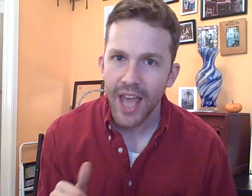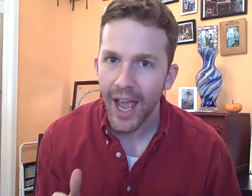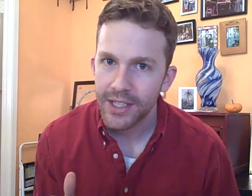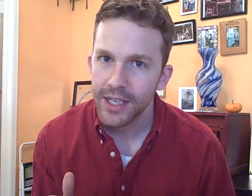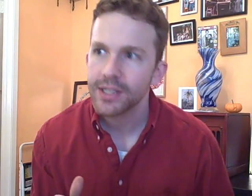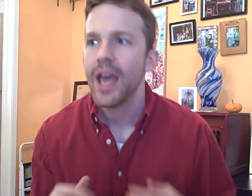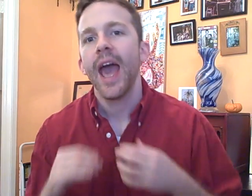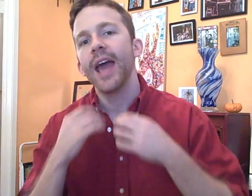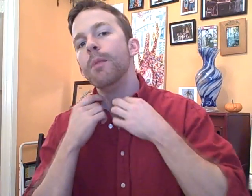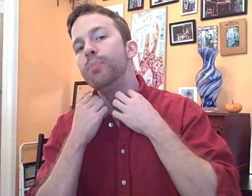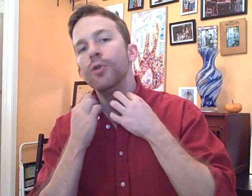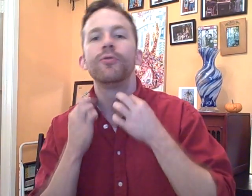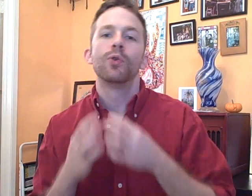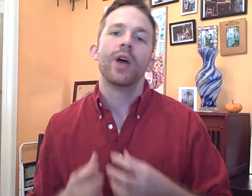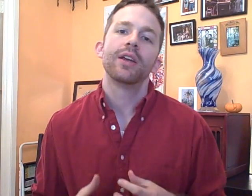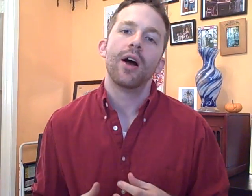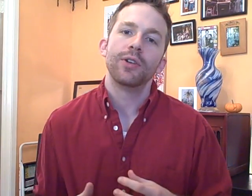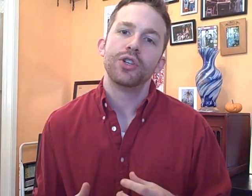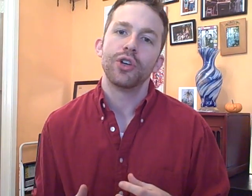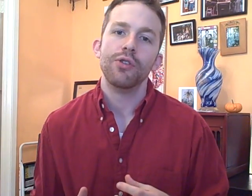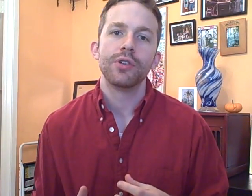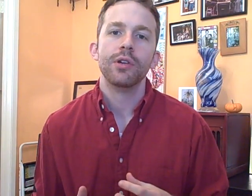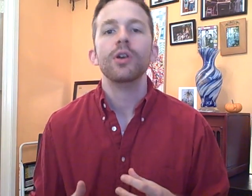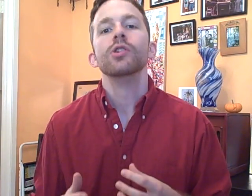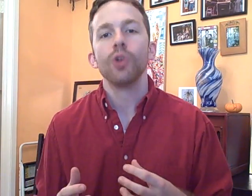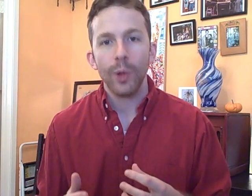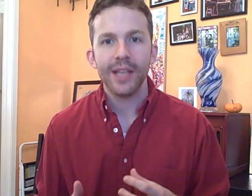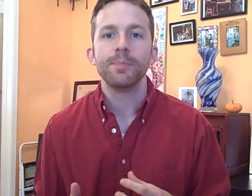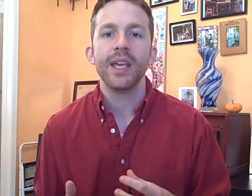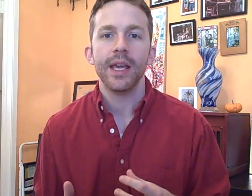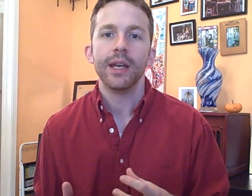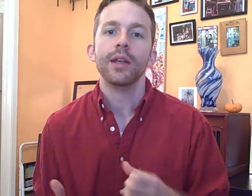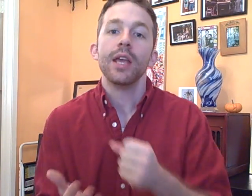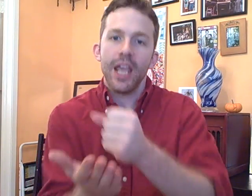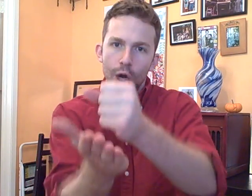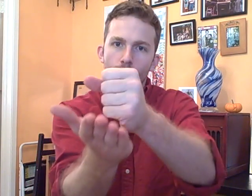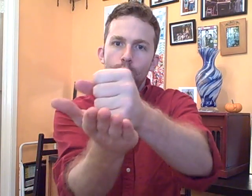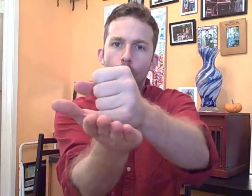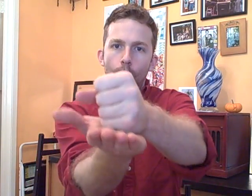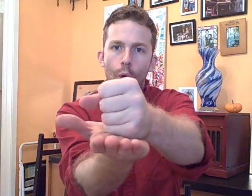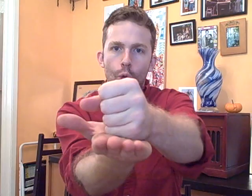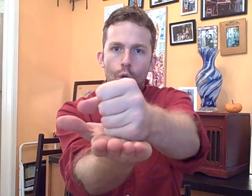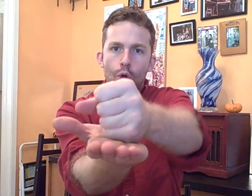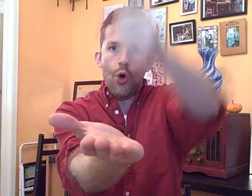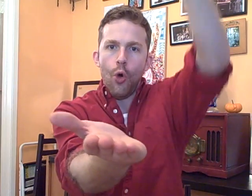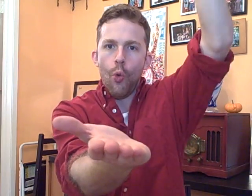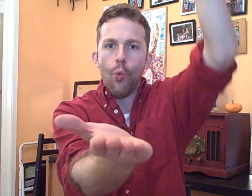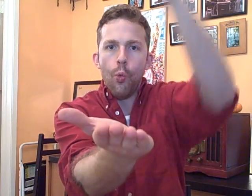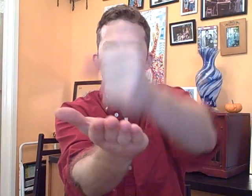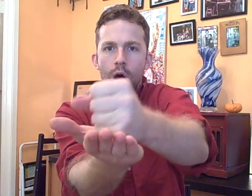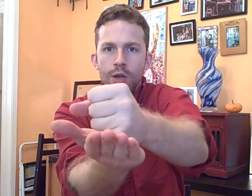tactics, and a beautiful red collared shirt. So let's begin. Here we roll. One,